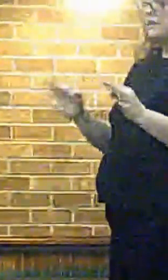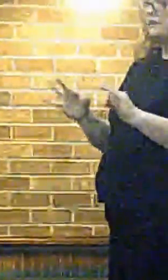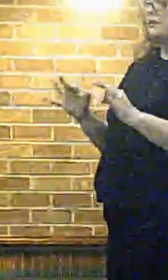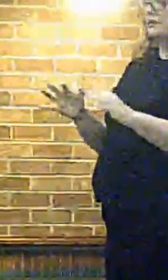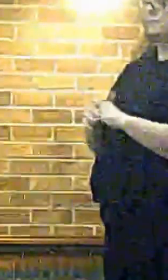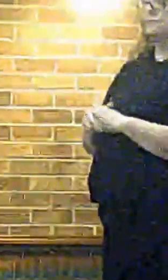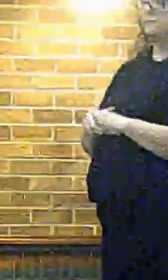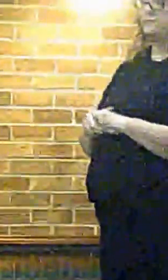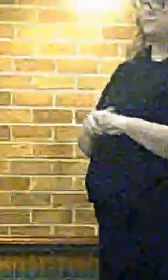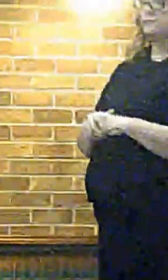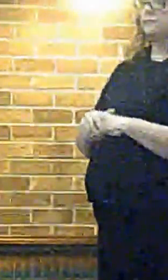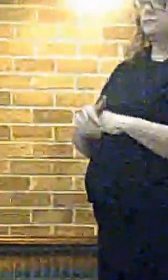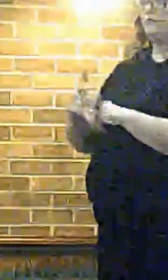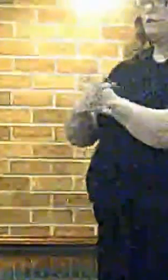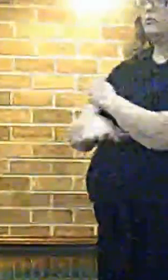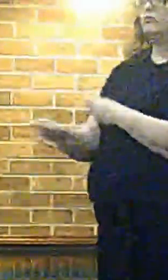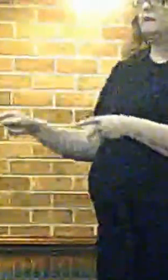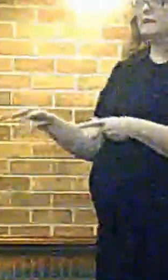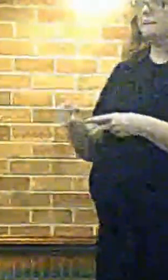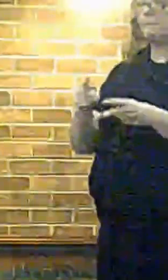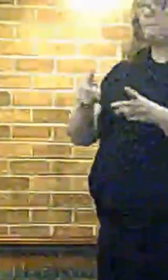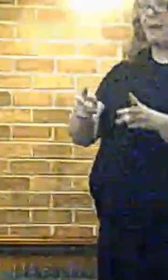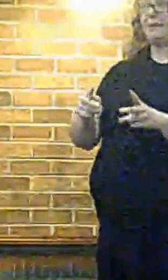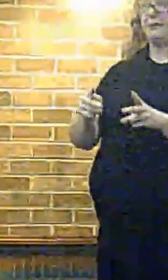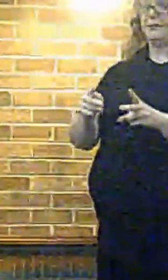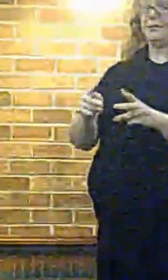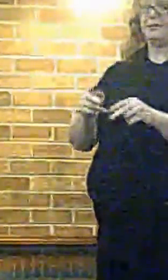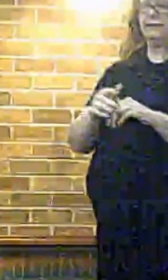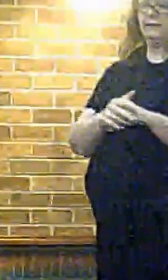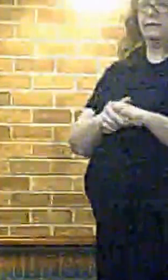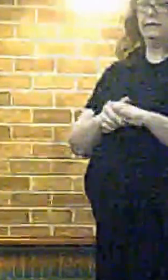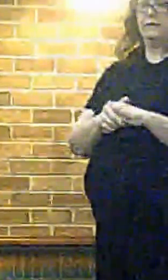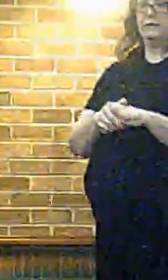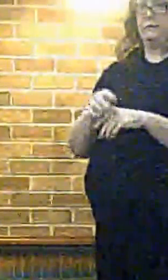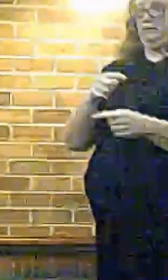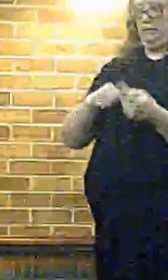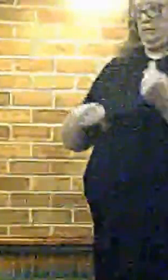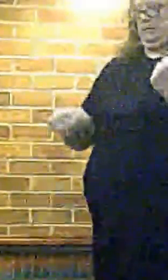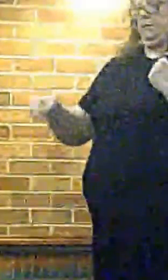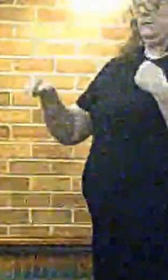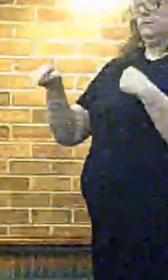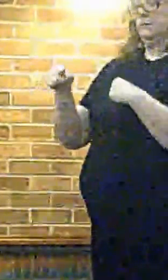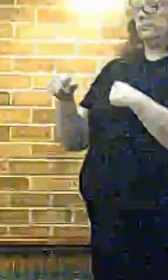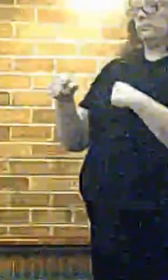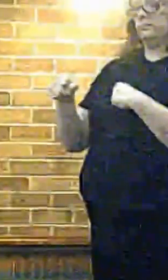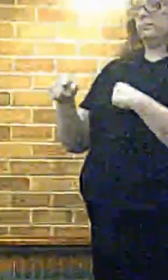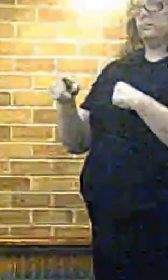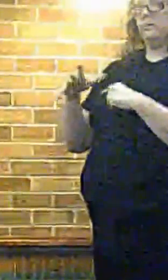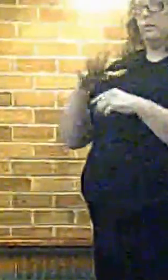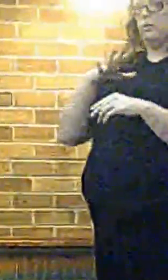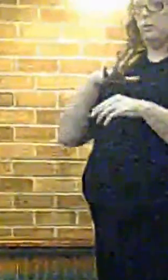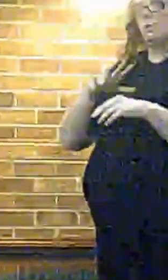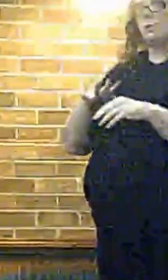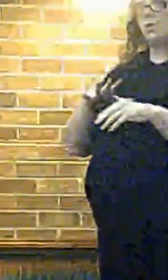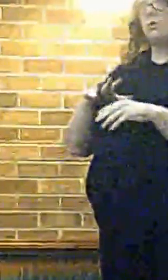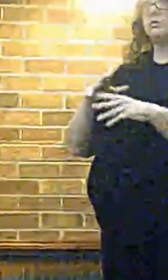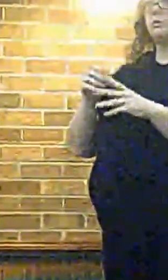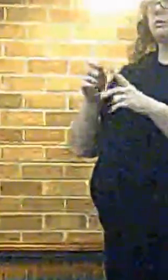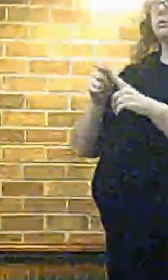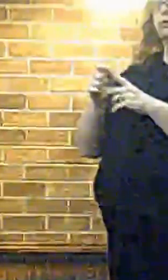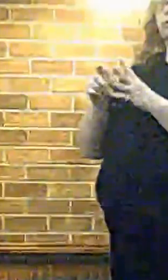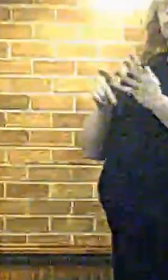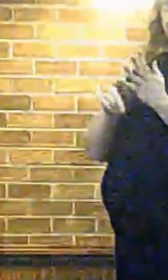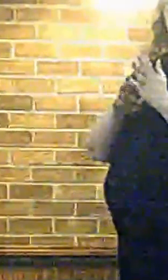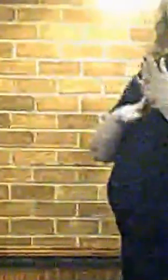isn't within the Greenbelt. That's the point that would be major. We would take a site on Punt Lane ahead of